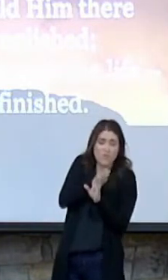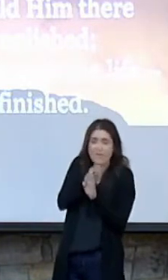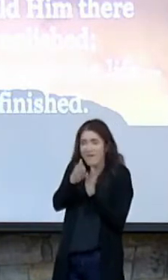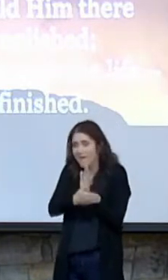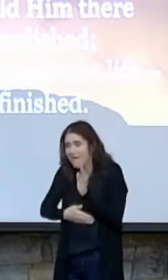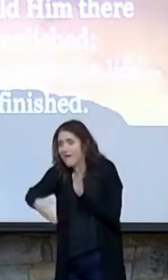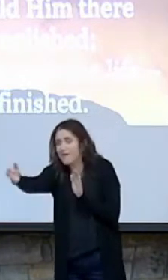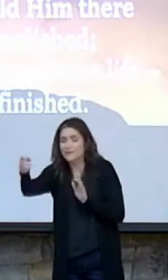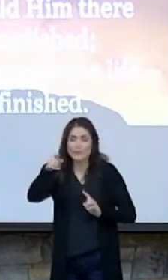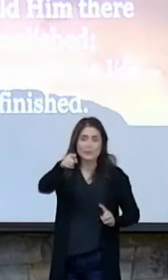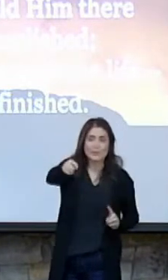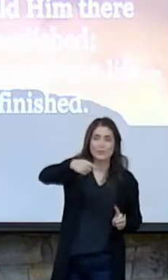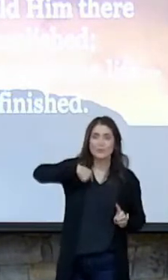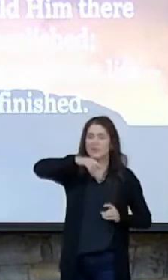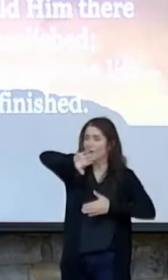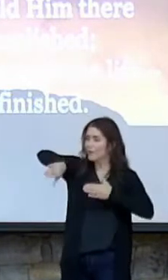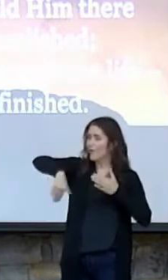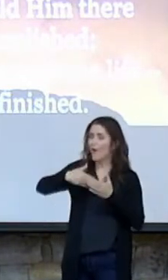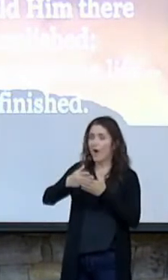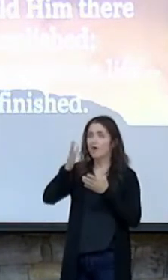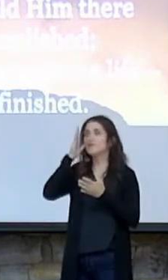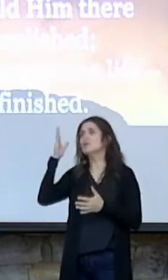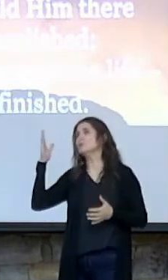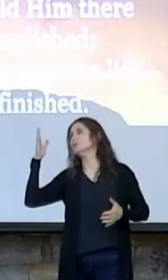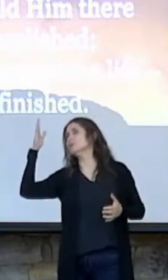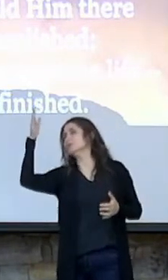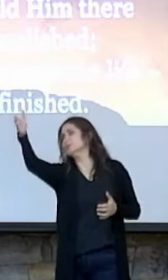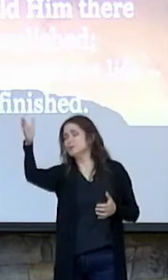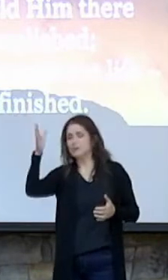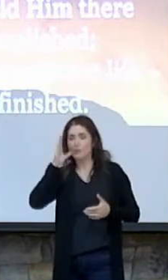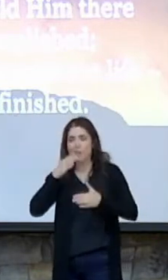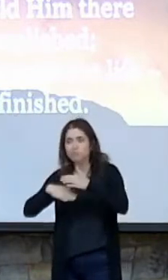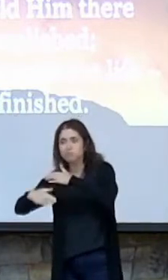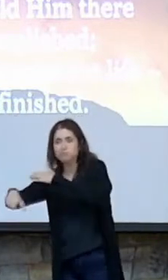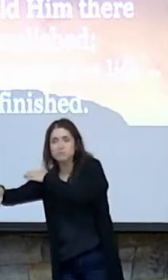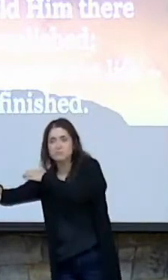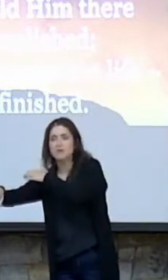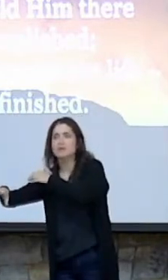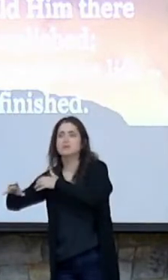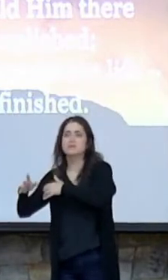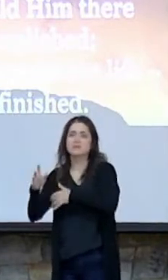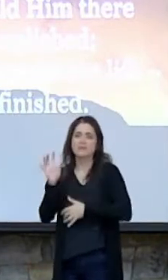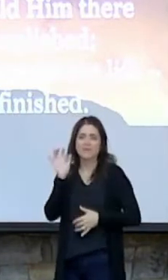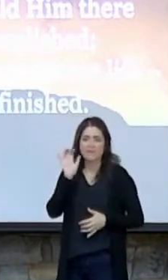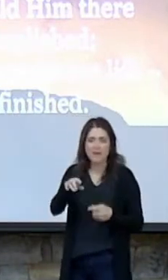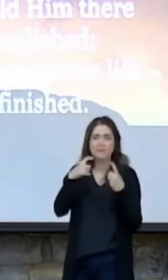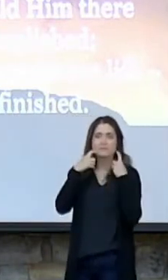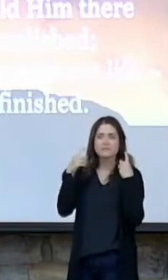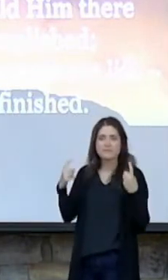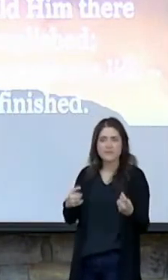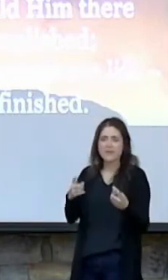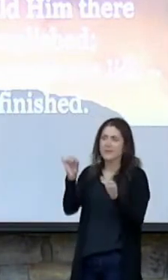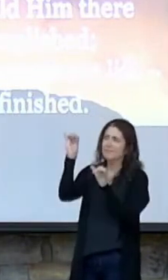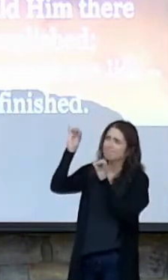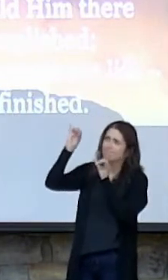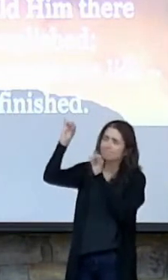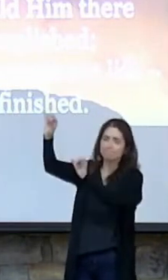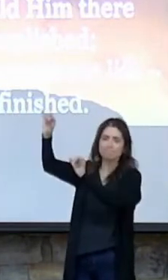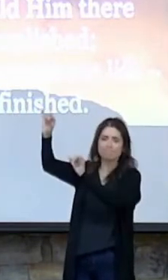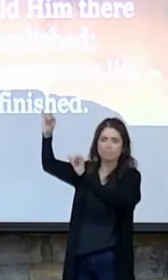because of you and me and all those that will come after us, it was that sin that held him on that cross.